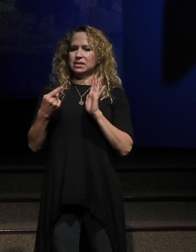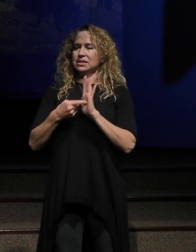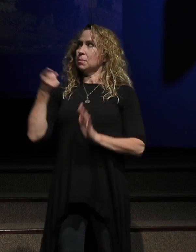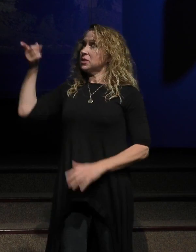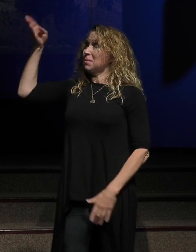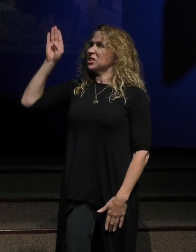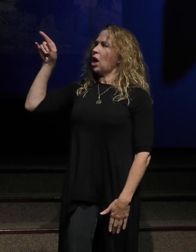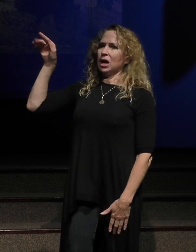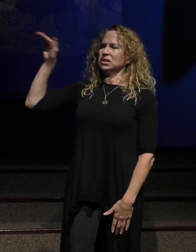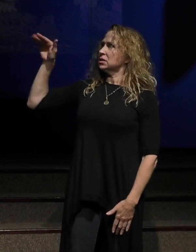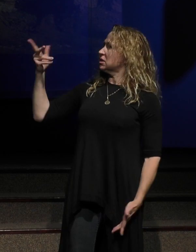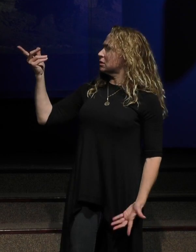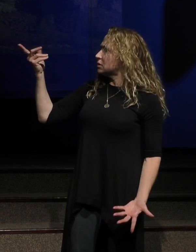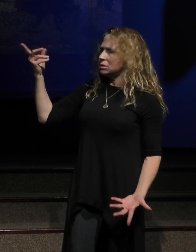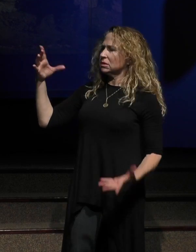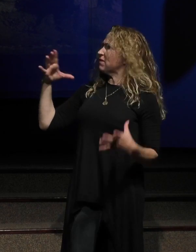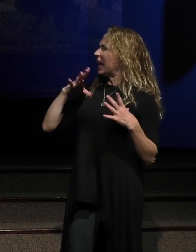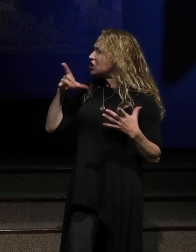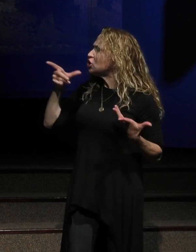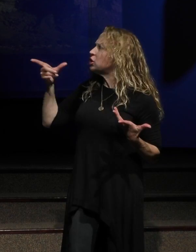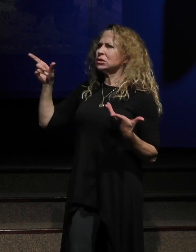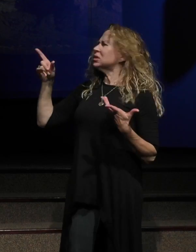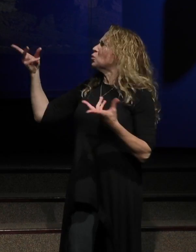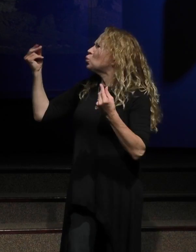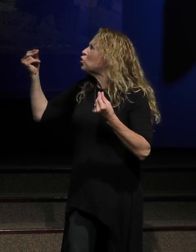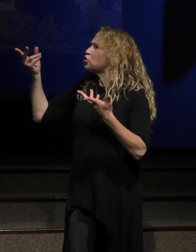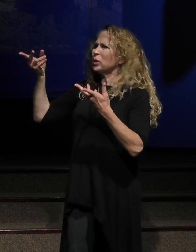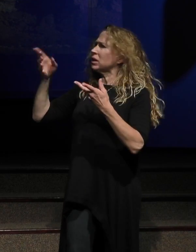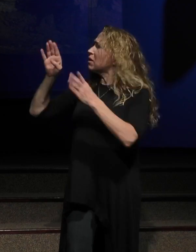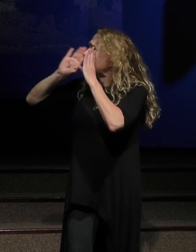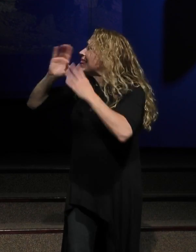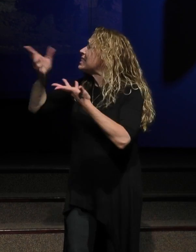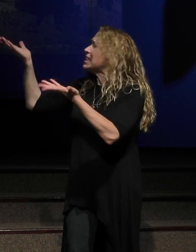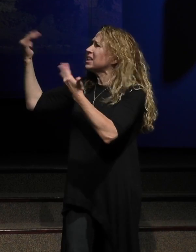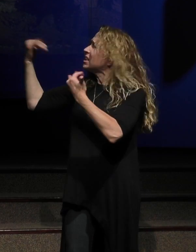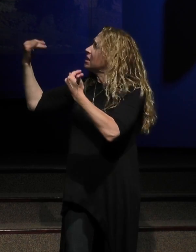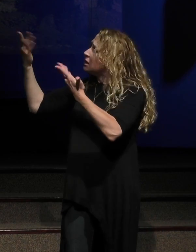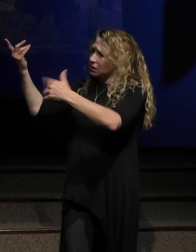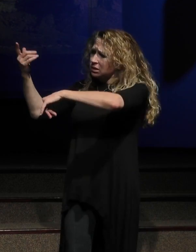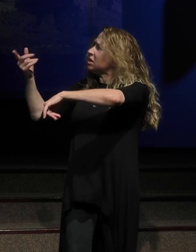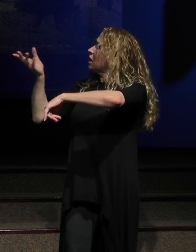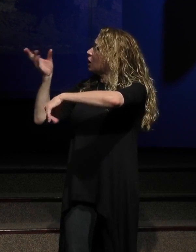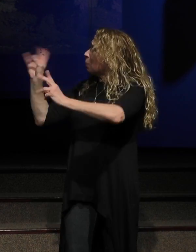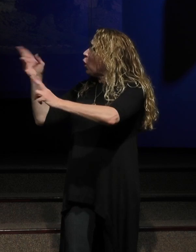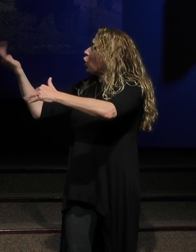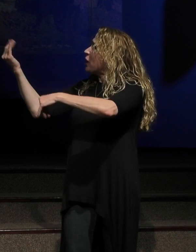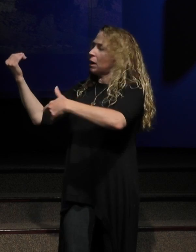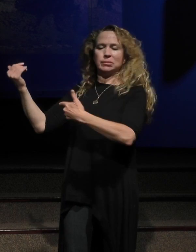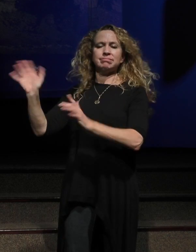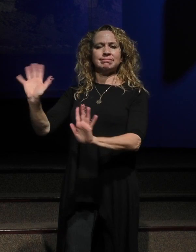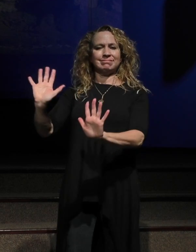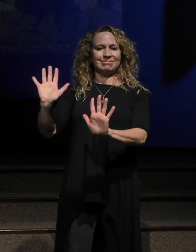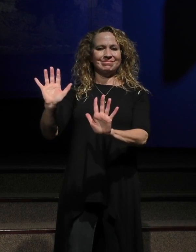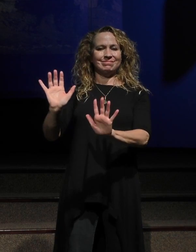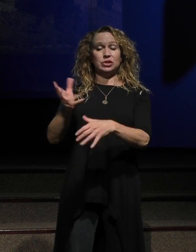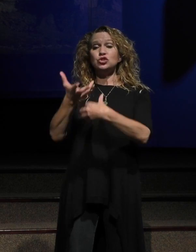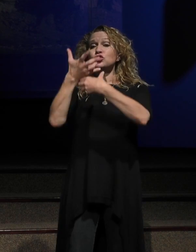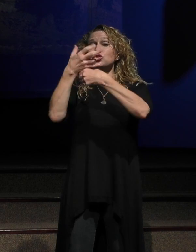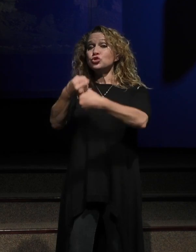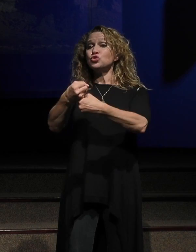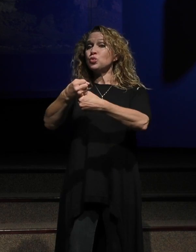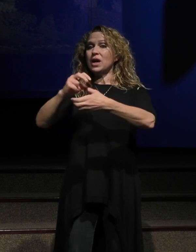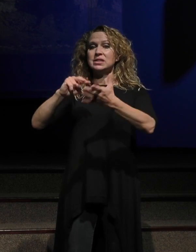vacation. I feel like God is not listening to me, that he's moving too slowly for my schedule. A big part of trust, though, is